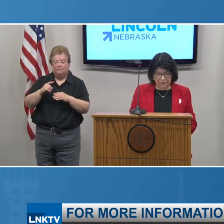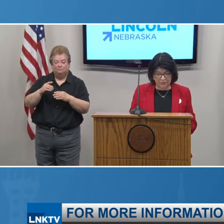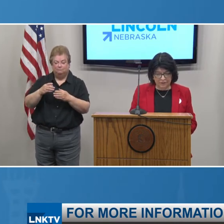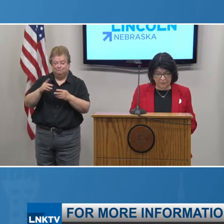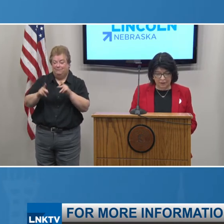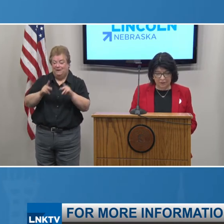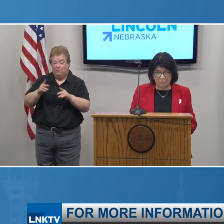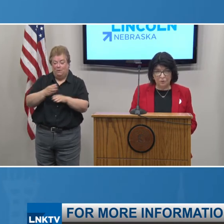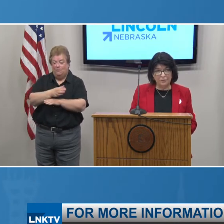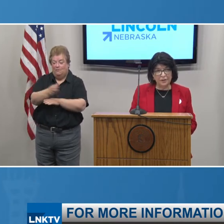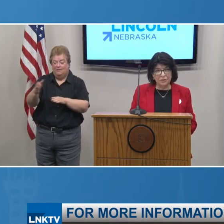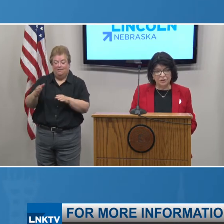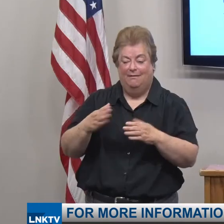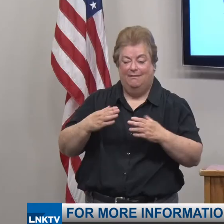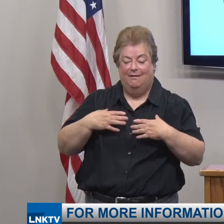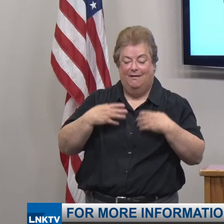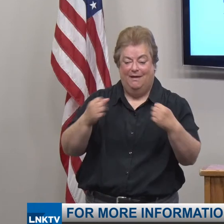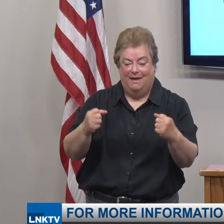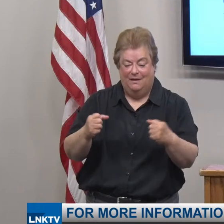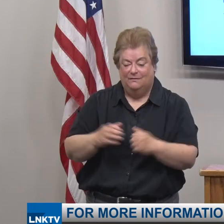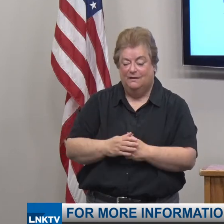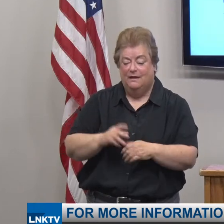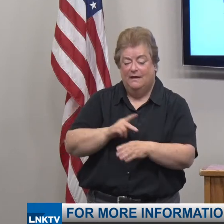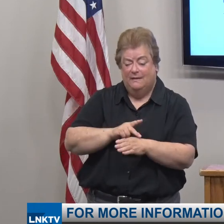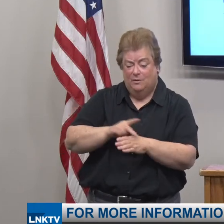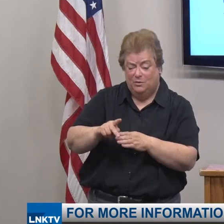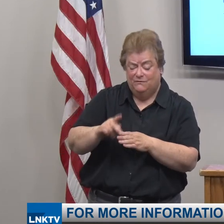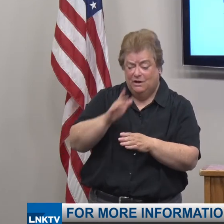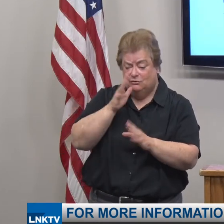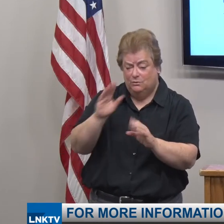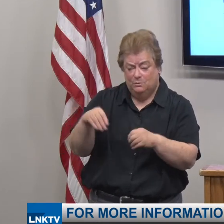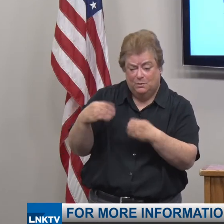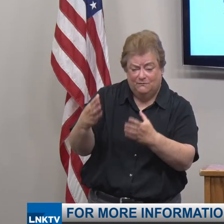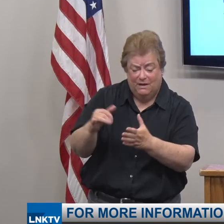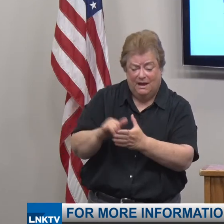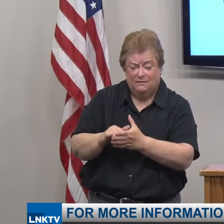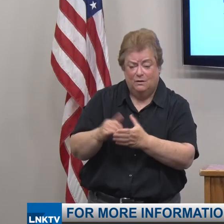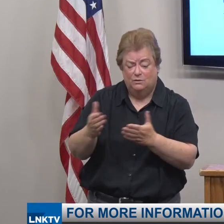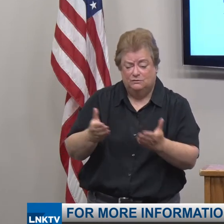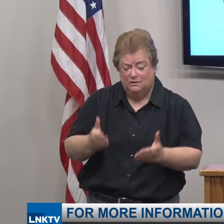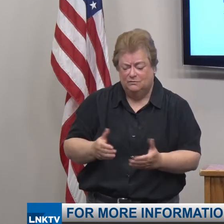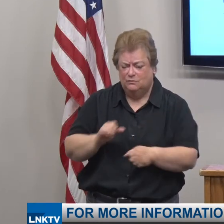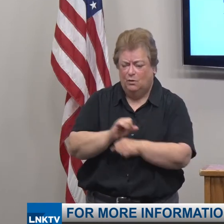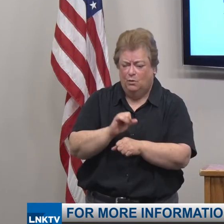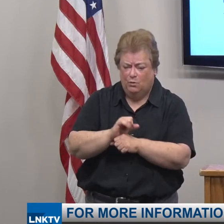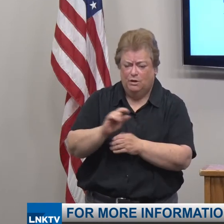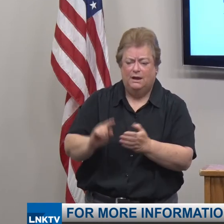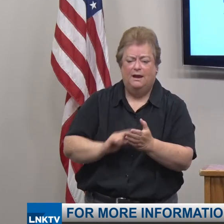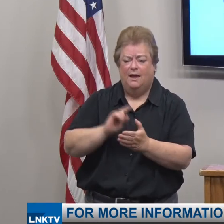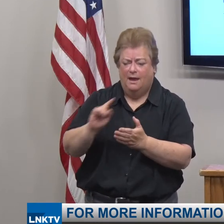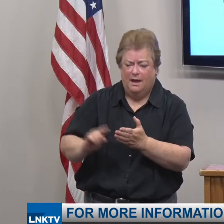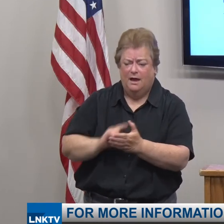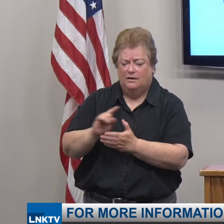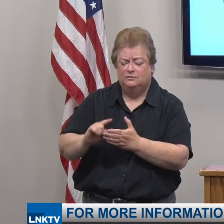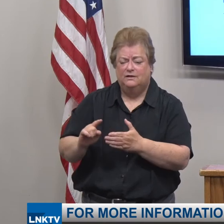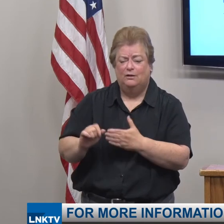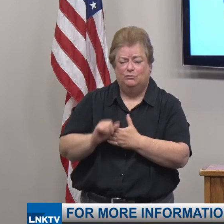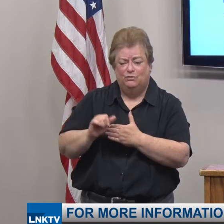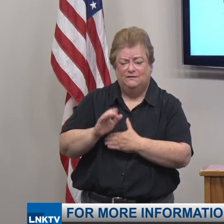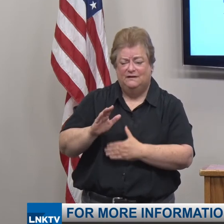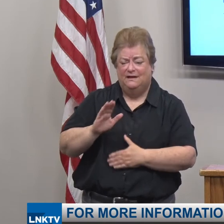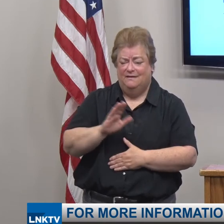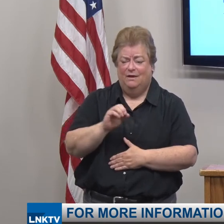health care system and the professionals who provide these services are working long hours and risking their own health